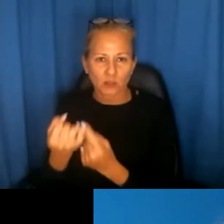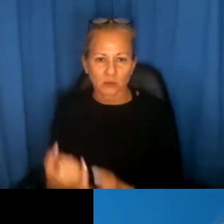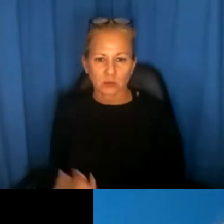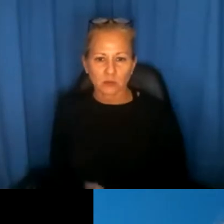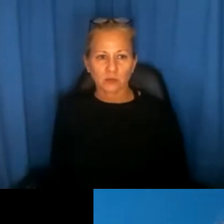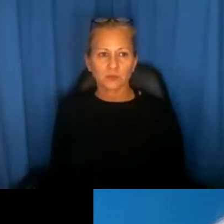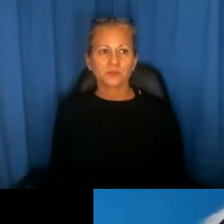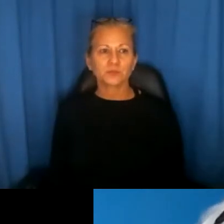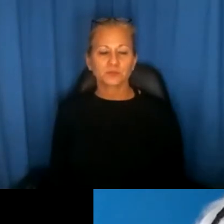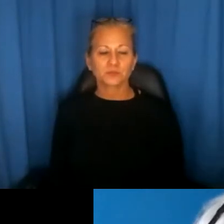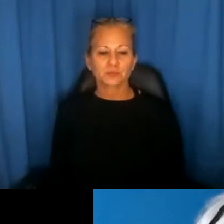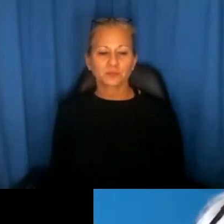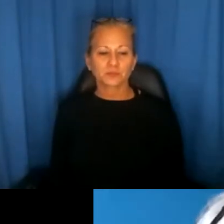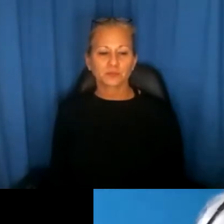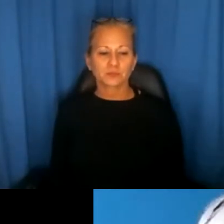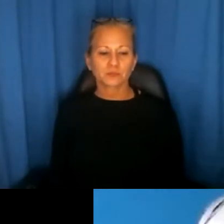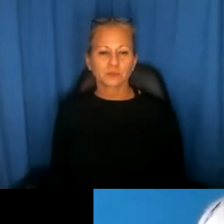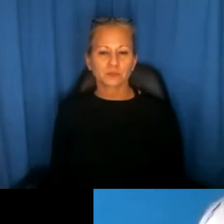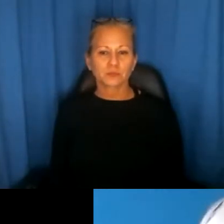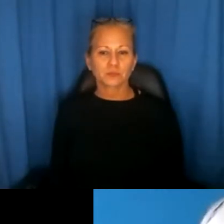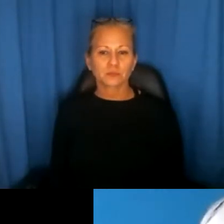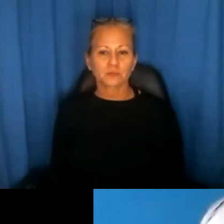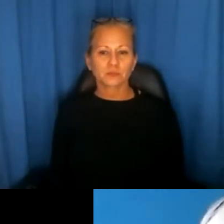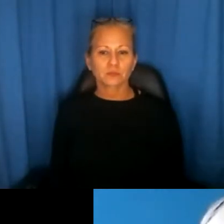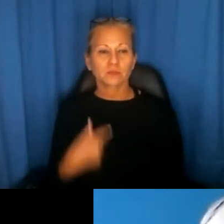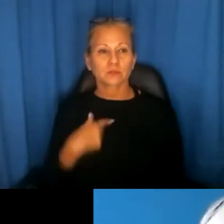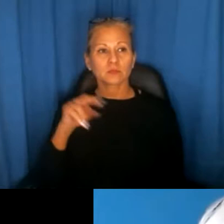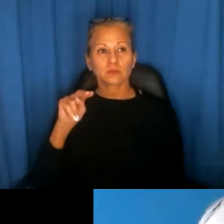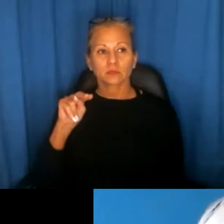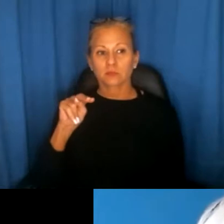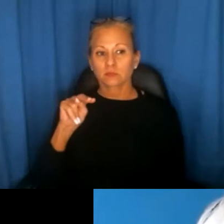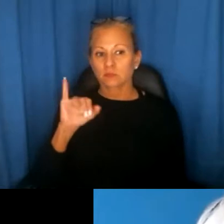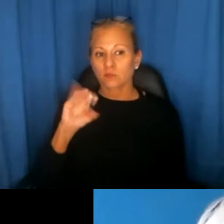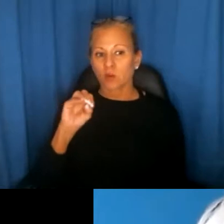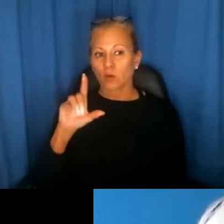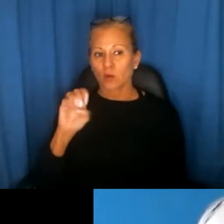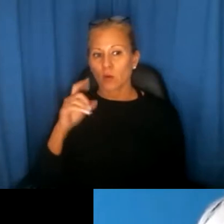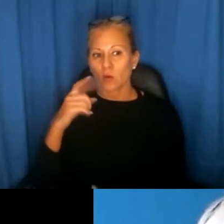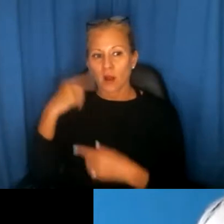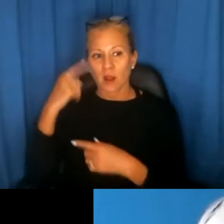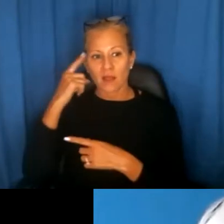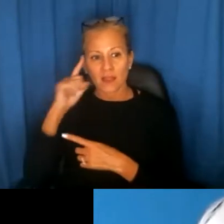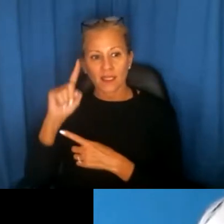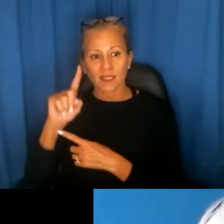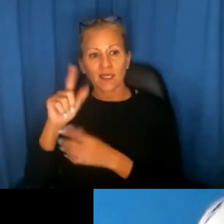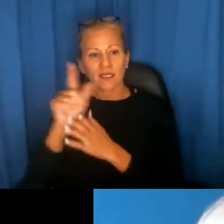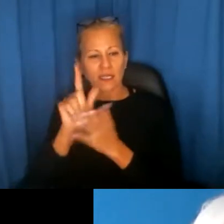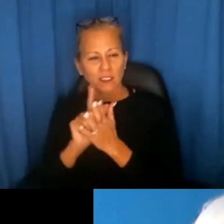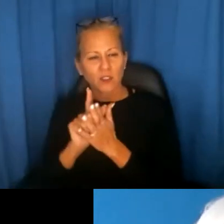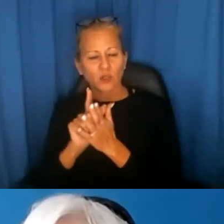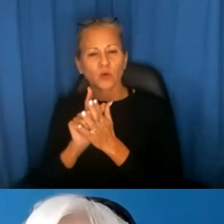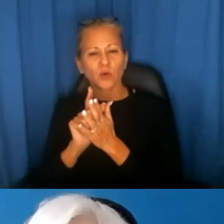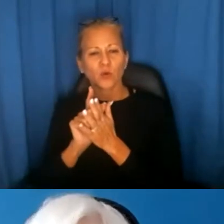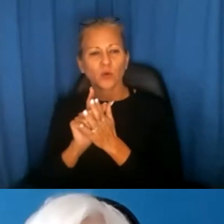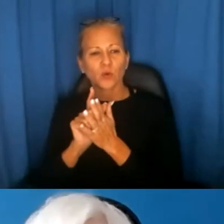great. Thank you. Ellen, this is, sorry, this is Nicole with NAA. I think the Legal Services Corporation had a congressional